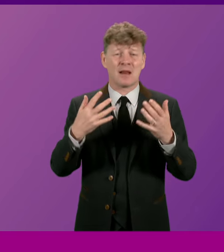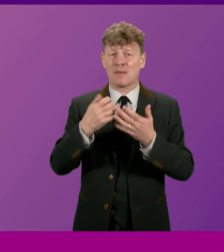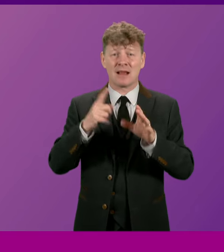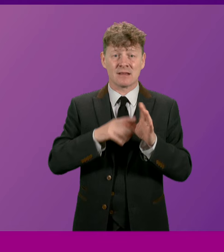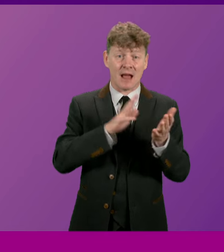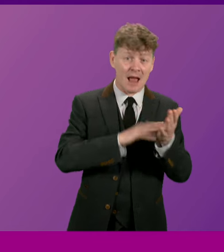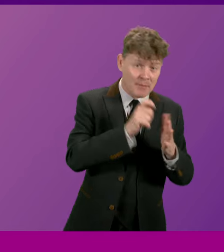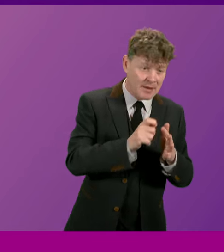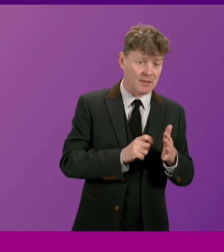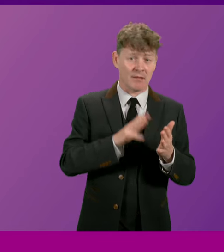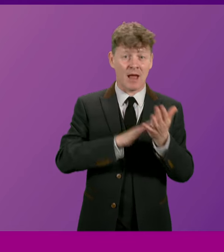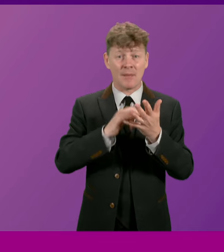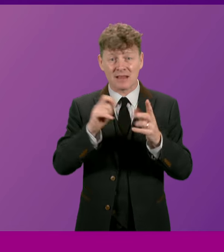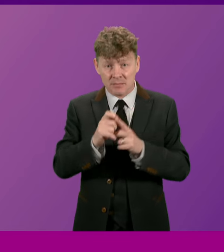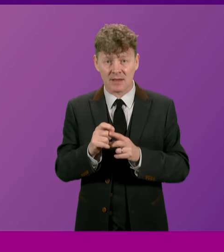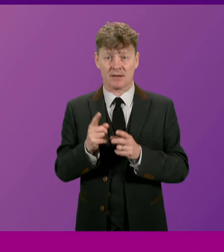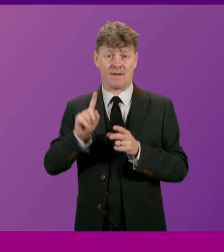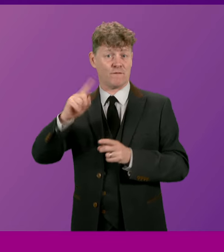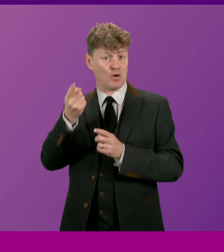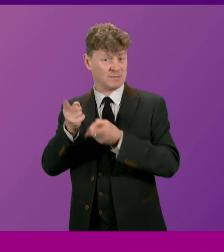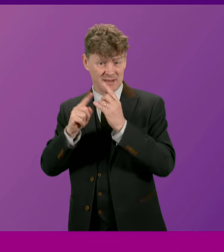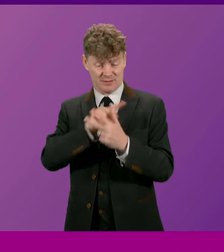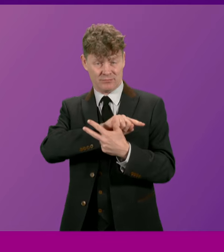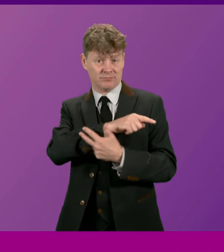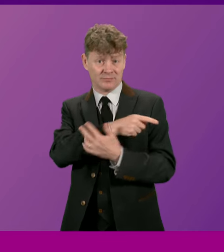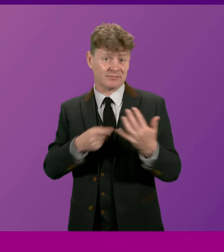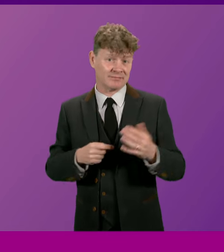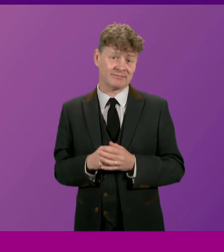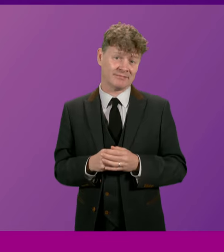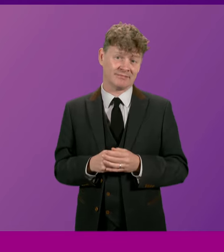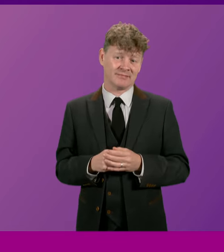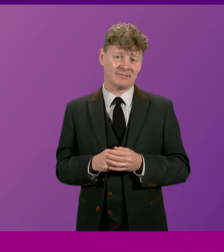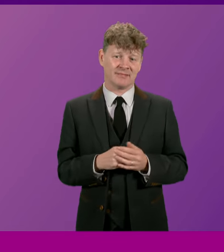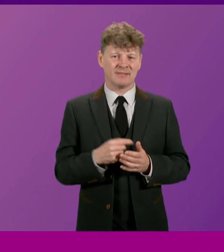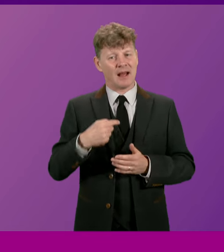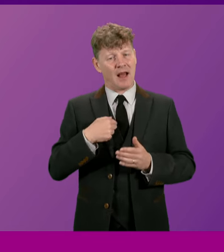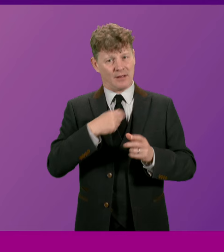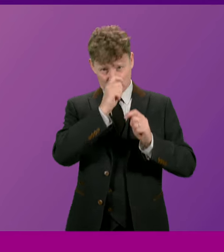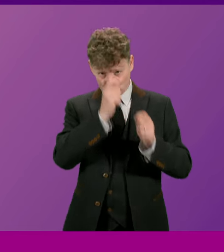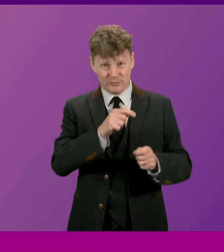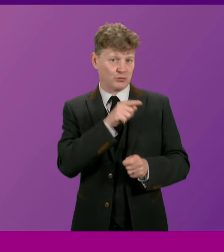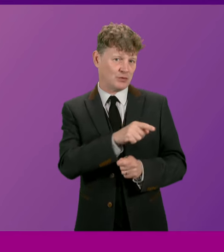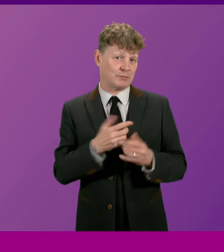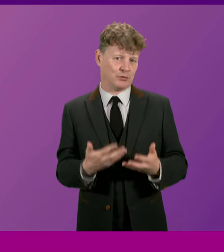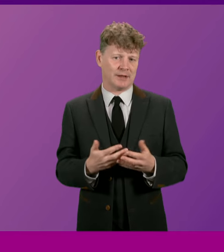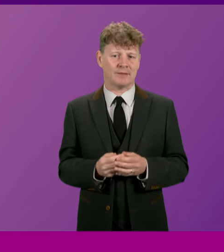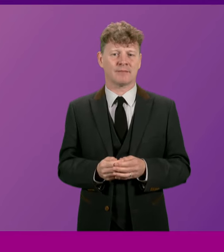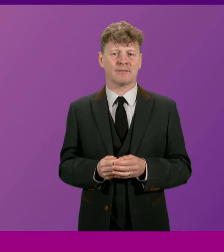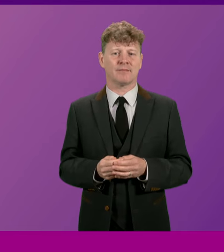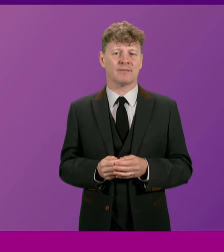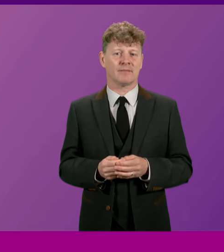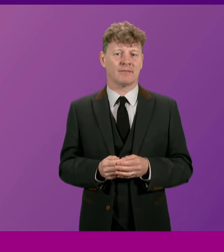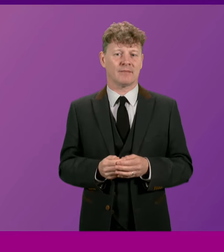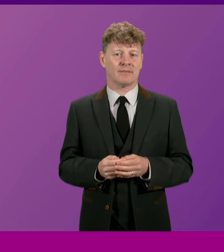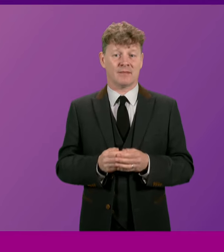an MP and as First Minister for Scotland. And it's in that spirit that I pay tribute to him today. Because I must